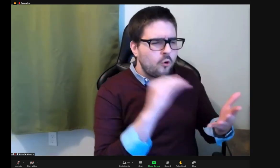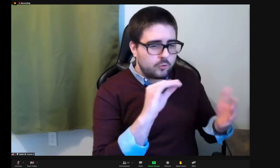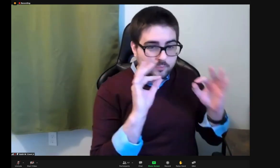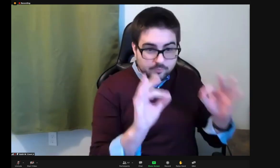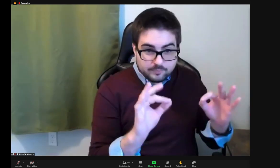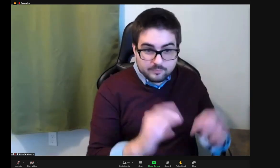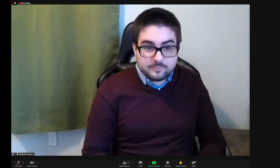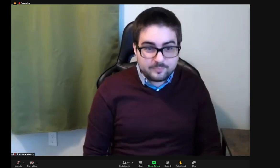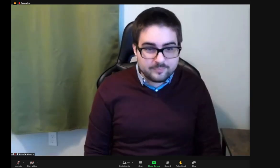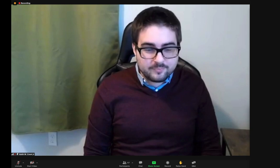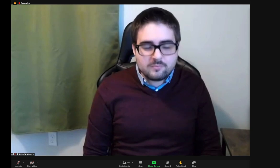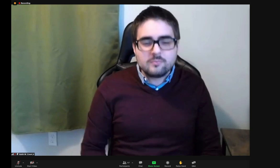of making this bilingual production.